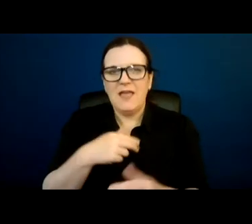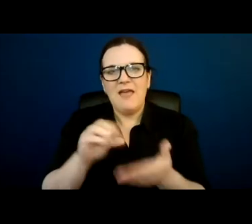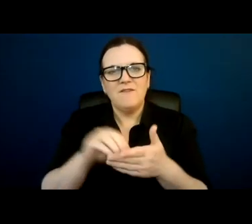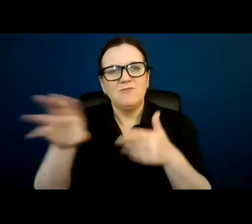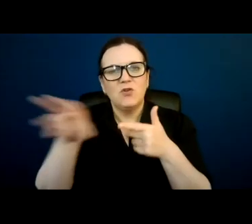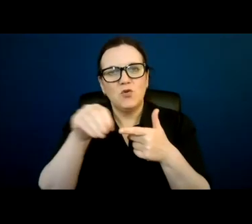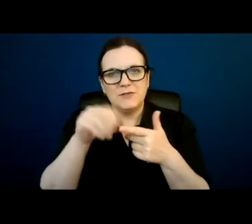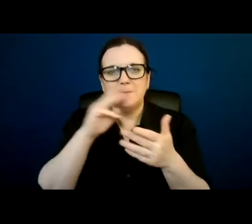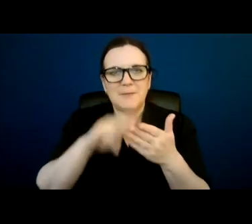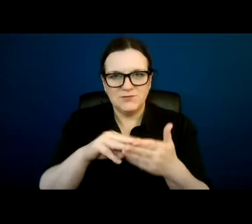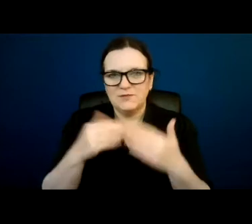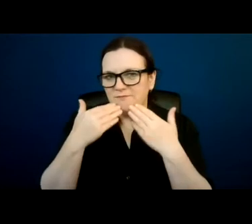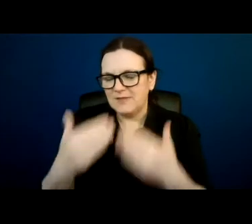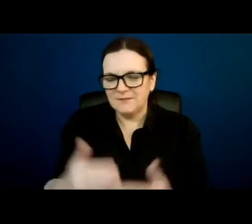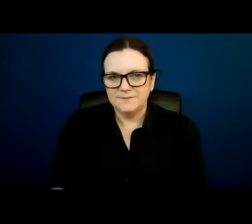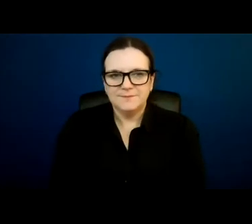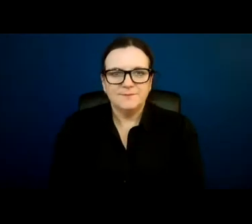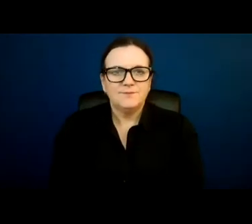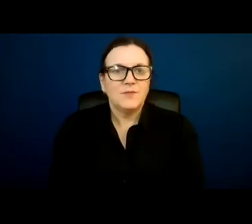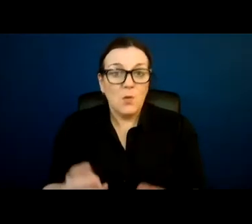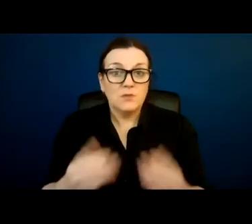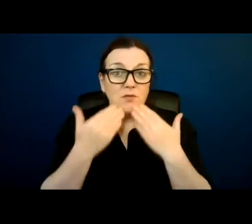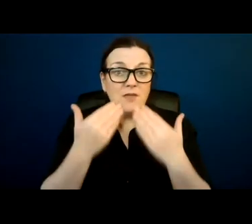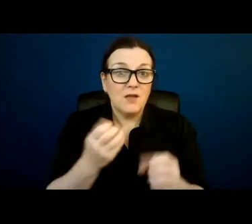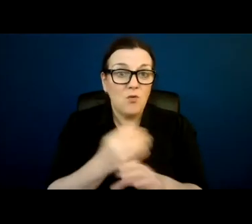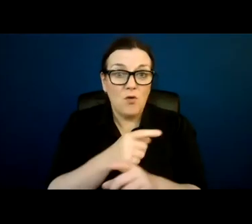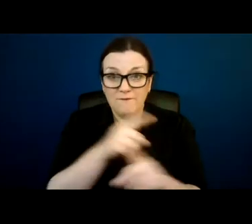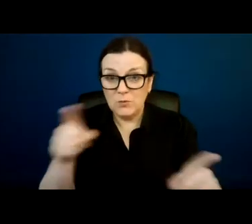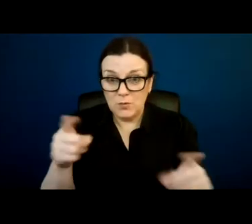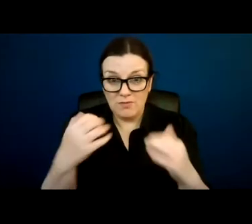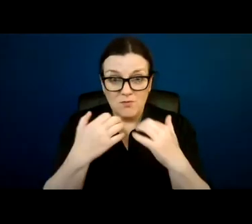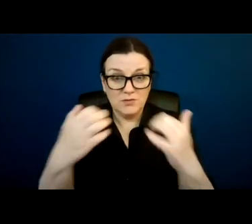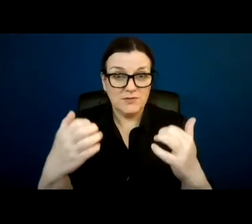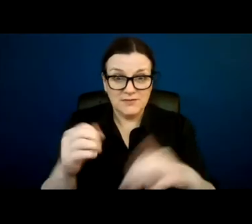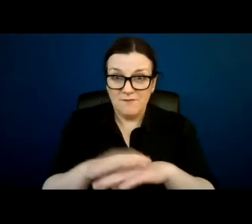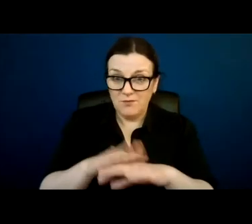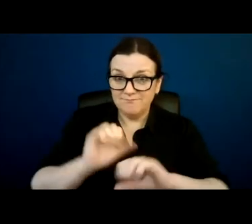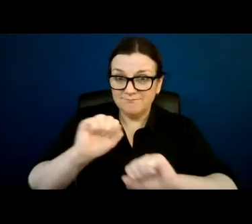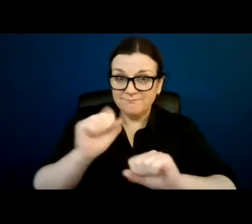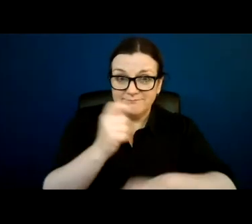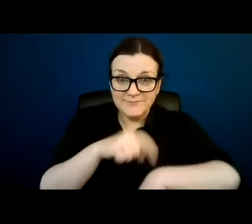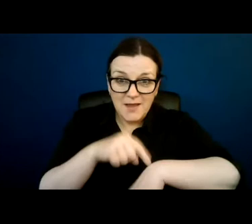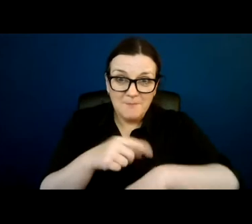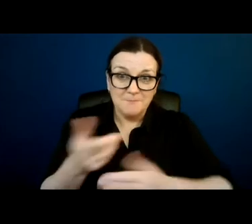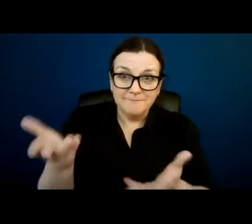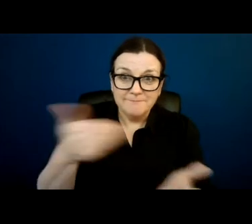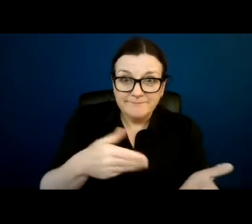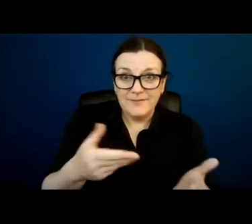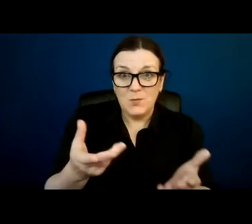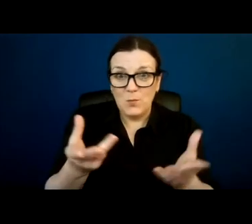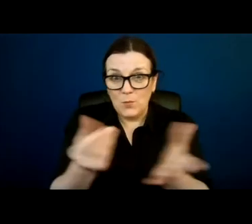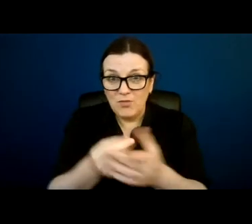messages. And I want to thank all of you in the audience for giving of your time and for staying with us throughout the day.